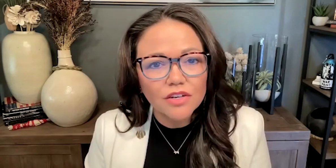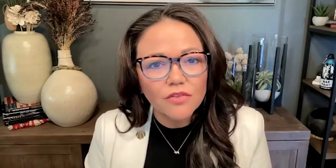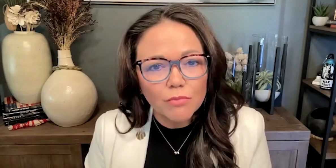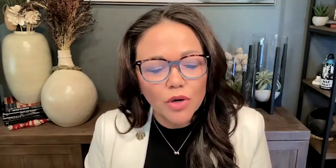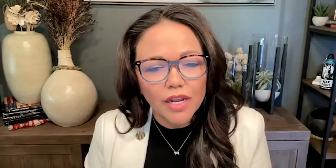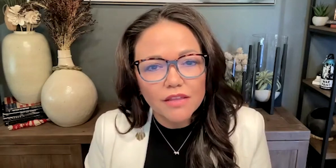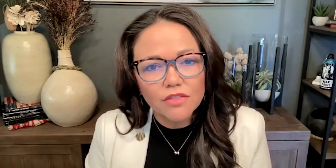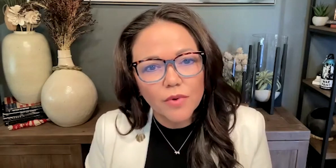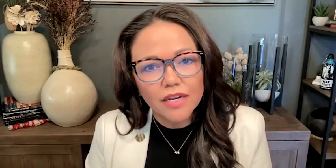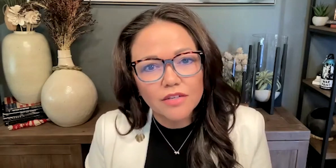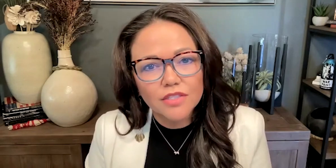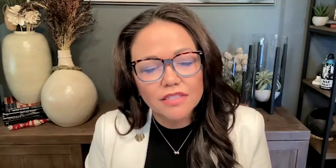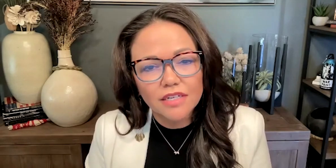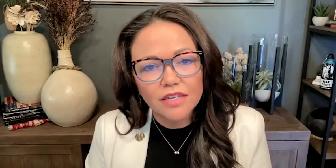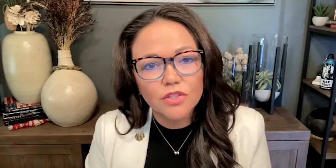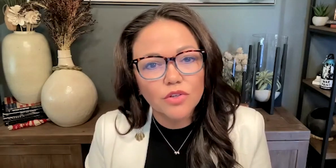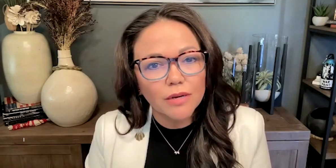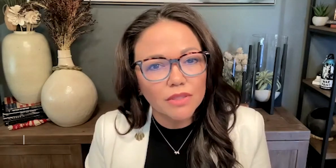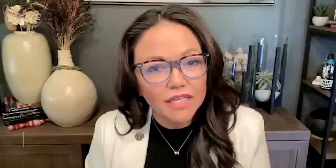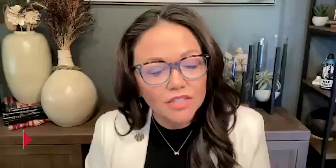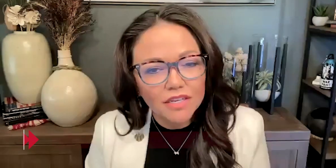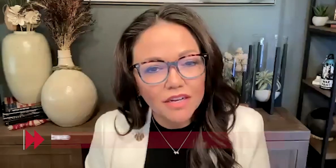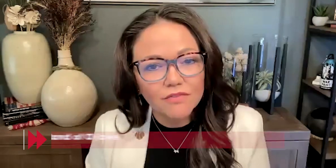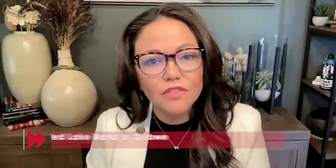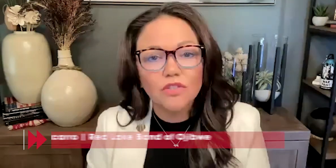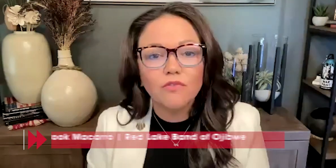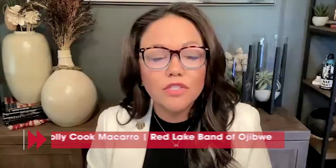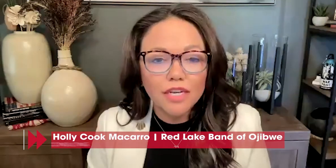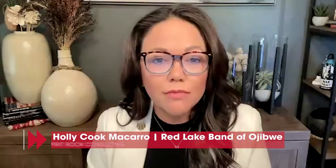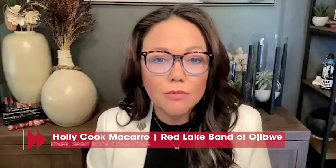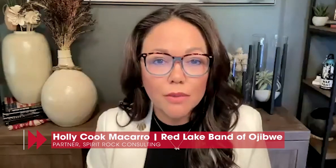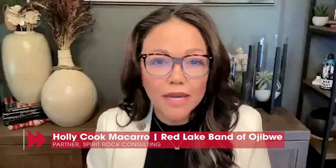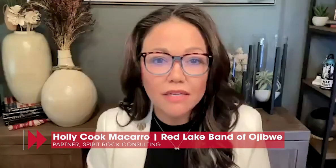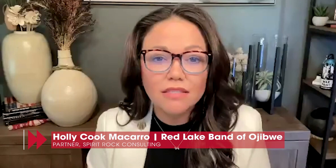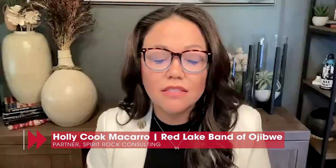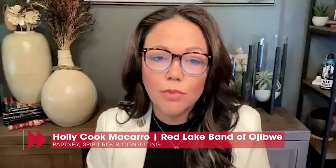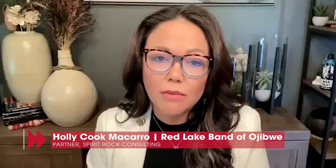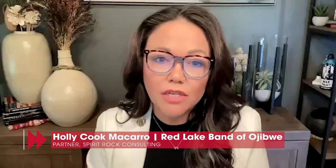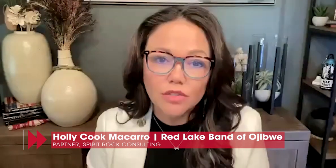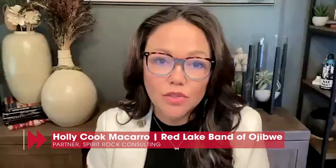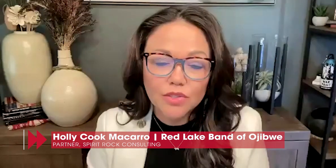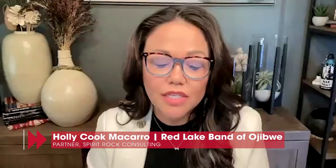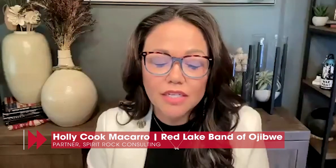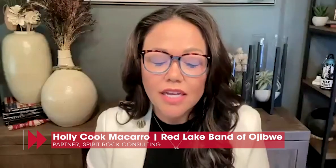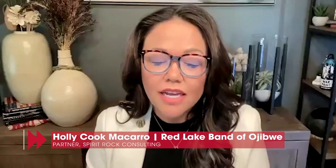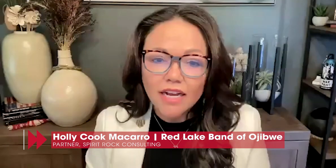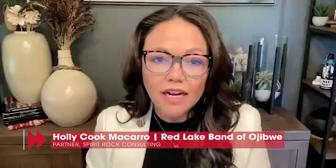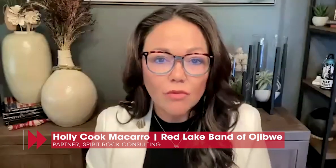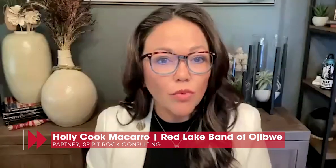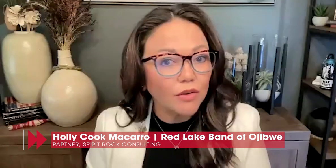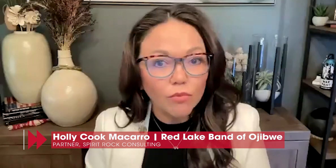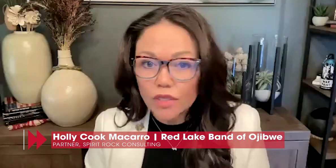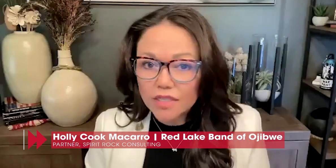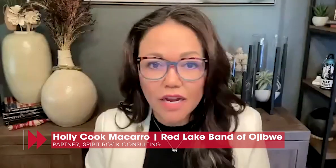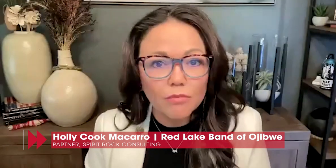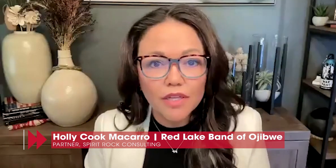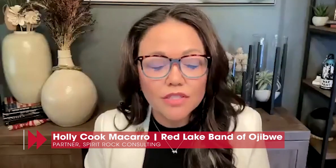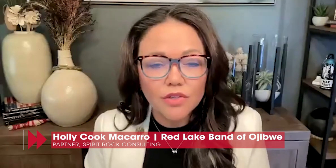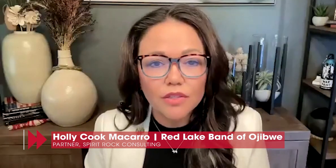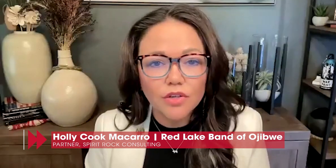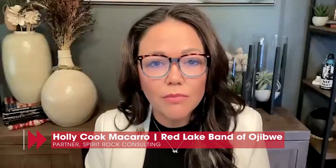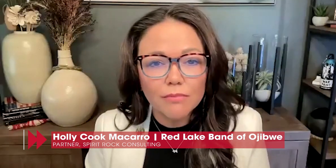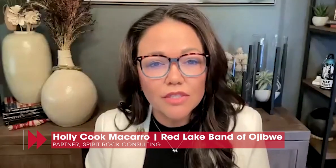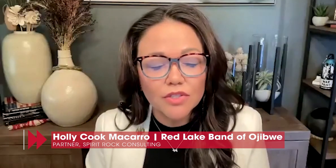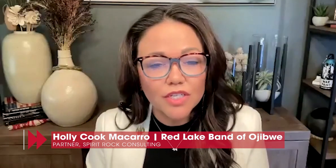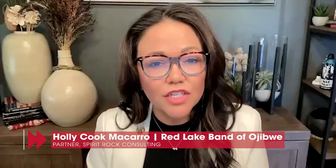yesterday, November 8th, the White House has announced the tribal nations conference. The first time it's been back since Obama introduced it. It was not in